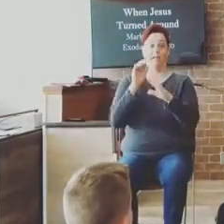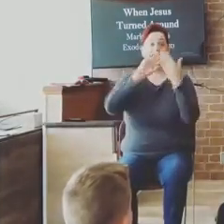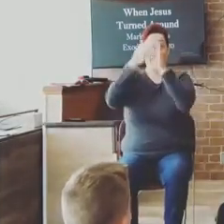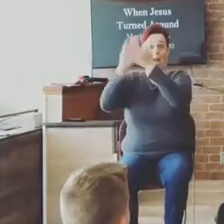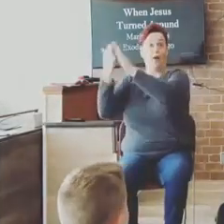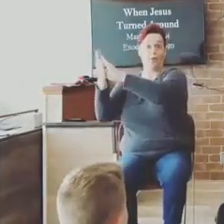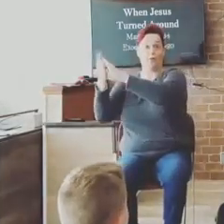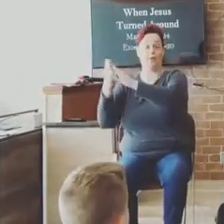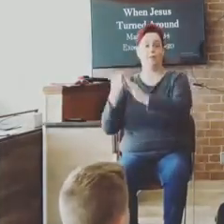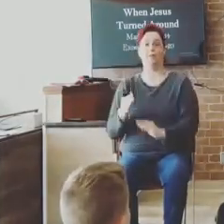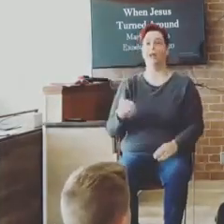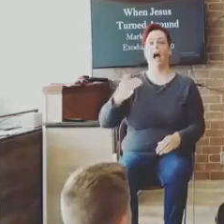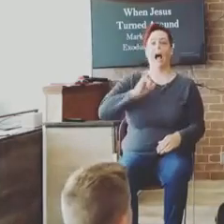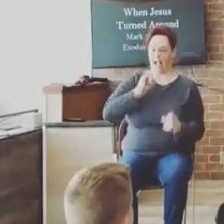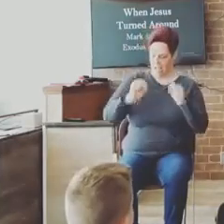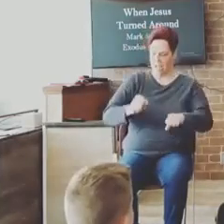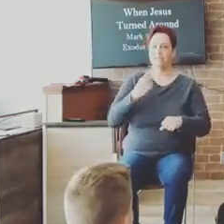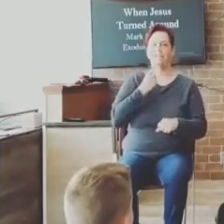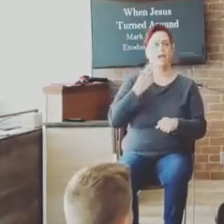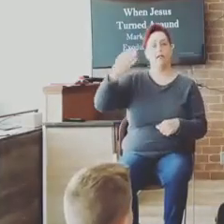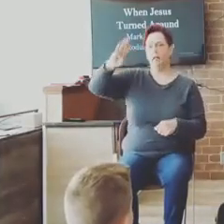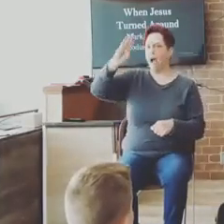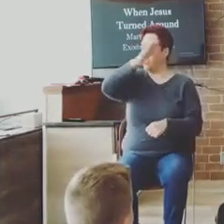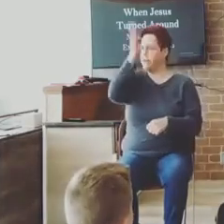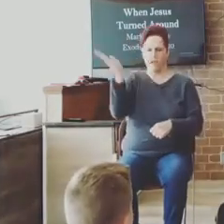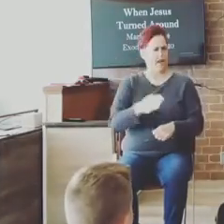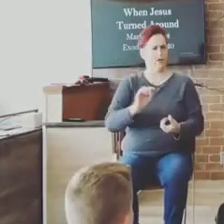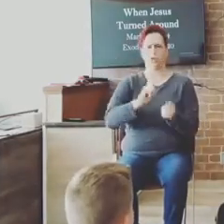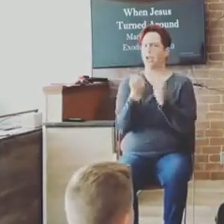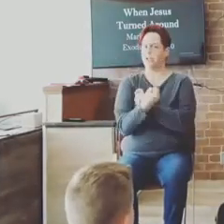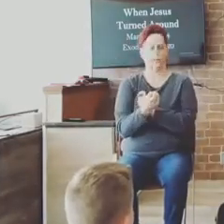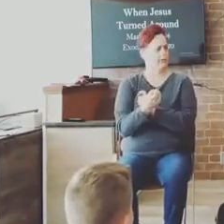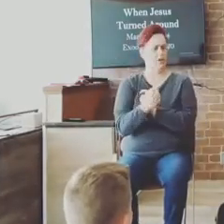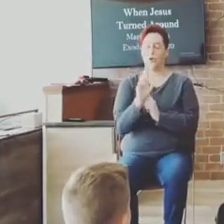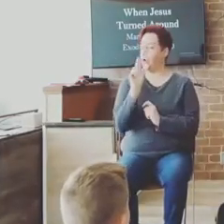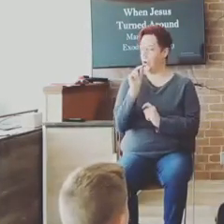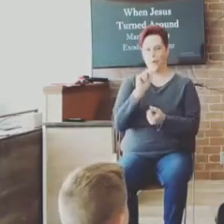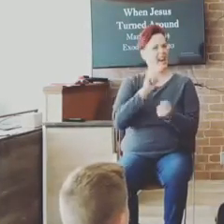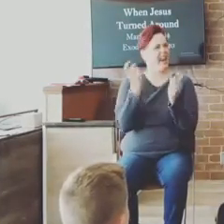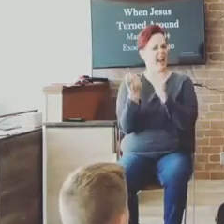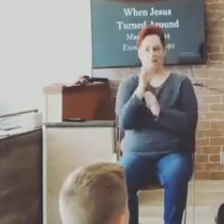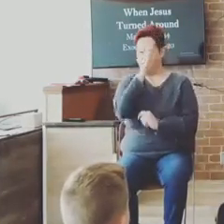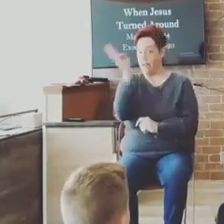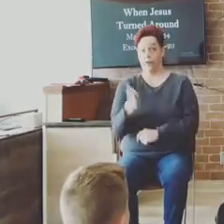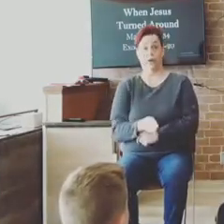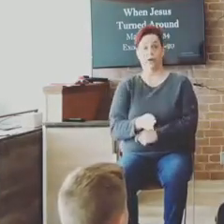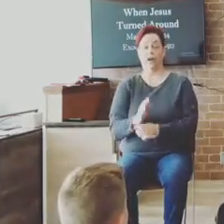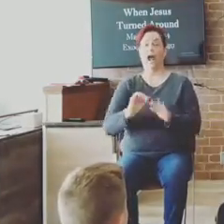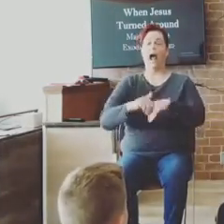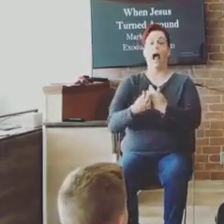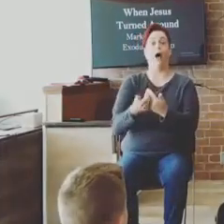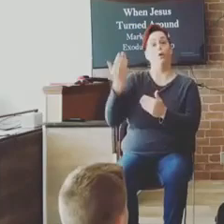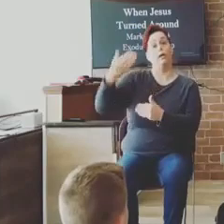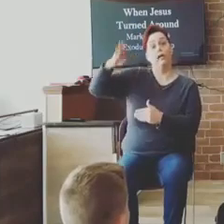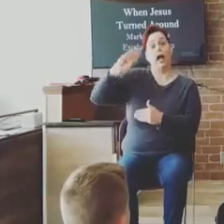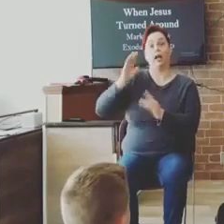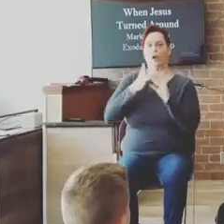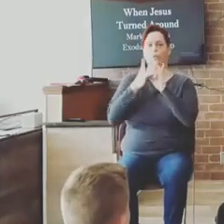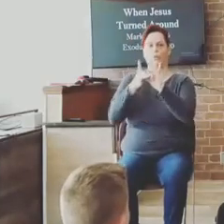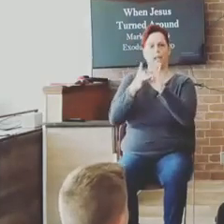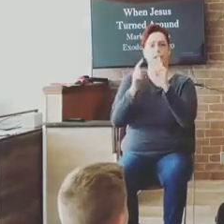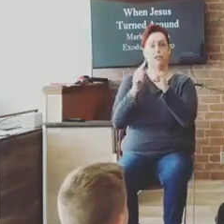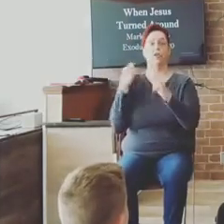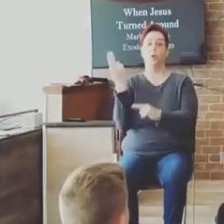I can say God never changes. He doesn't. He never changes. But how he relates to us does. You see,